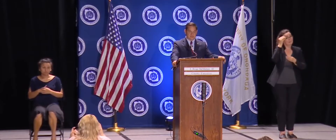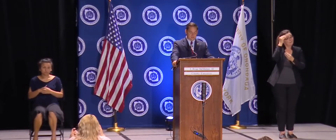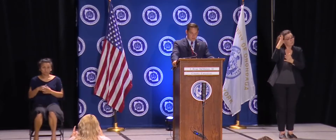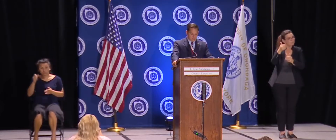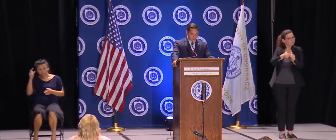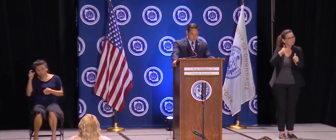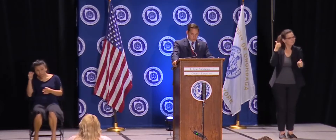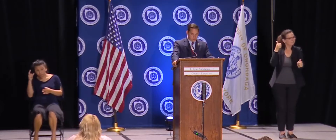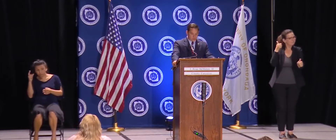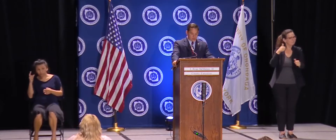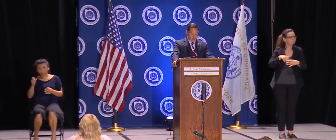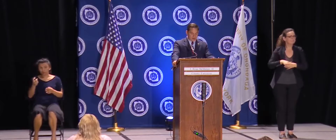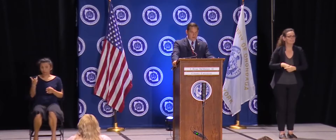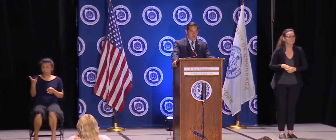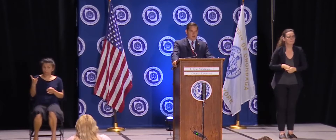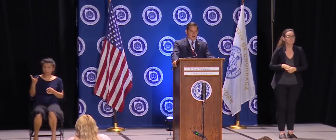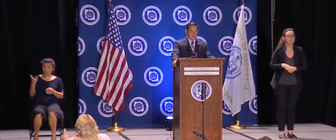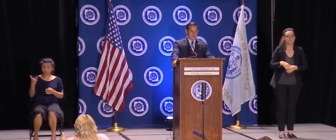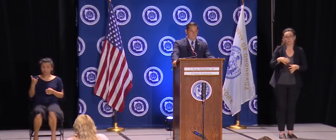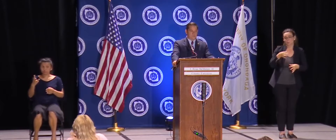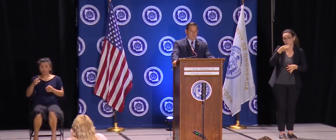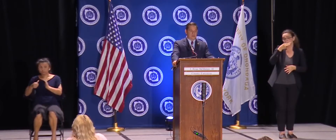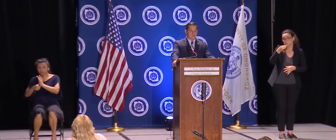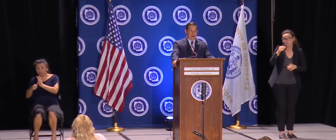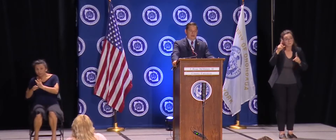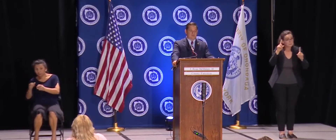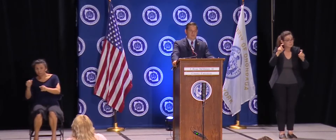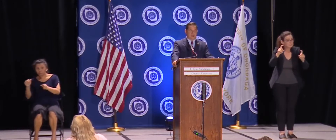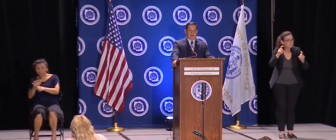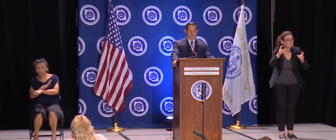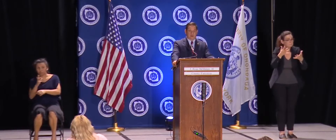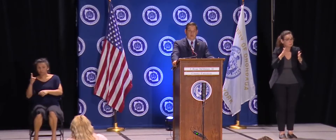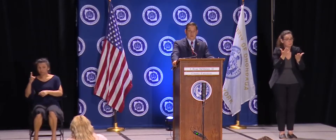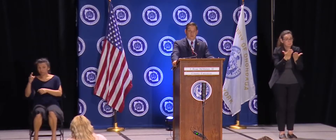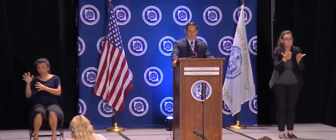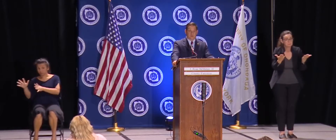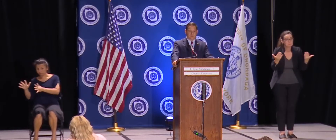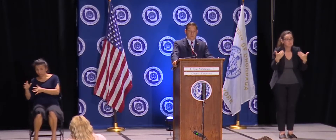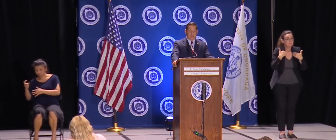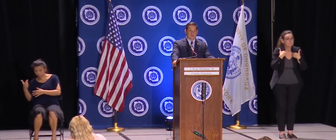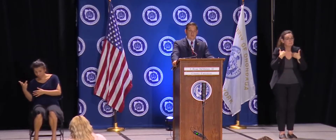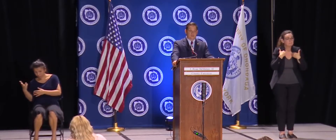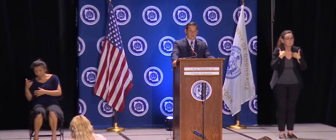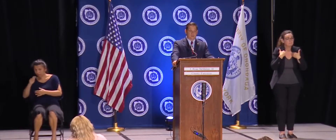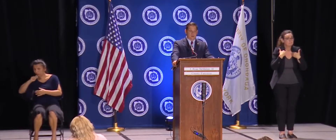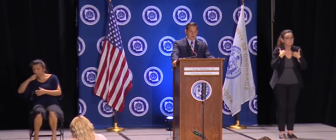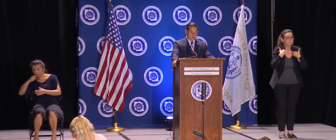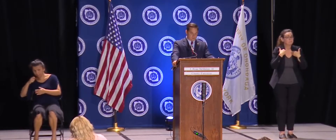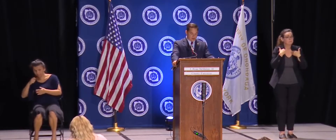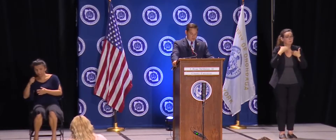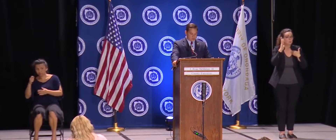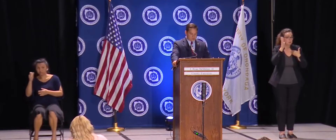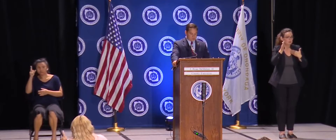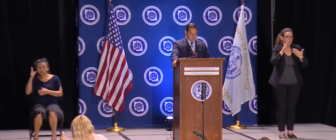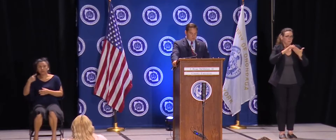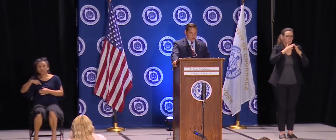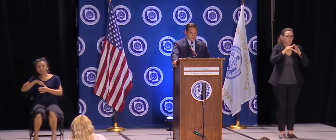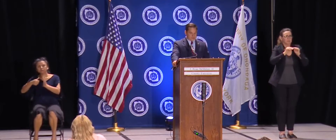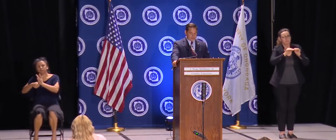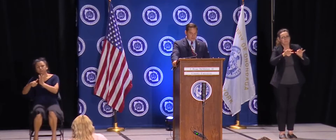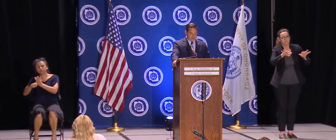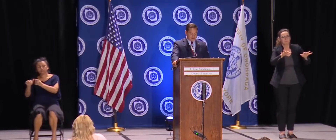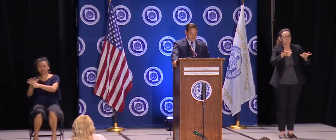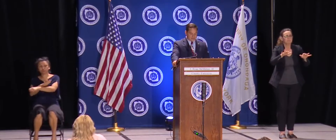-based testing. So when we look at the impact from the macro level on the community, we have to factor in both